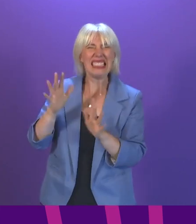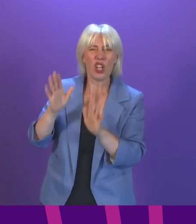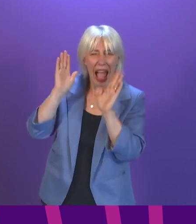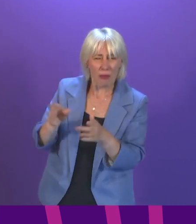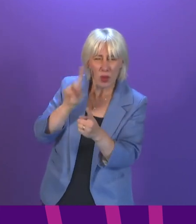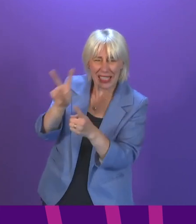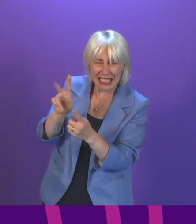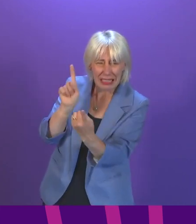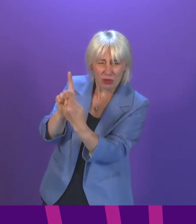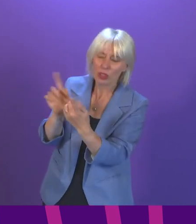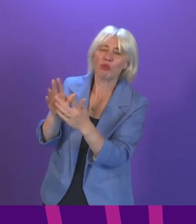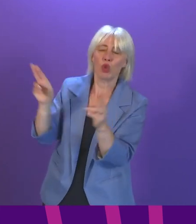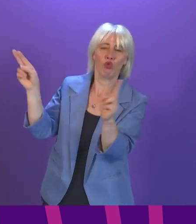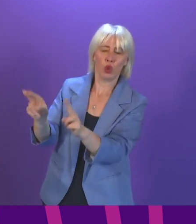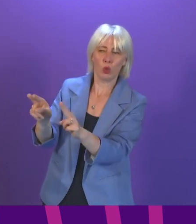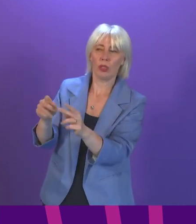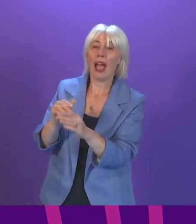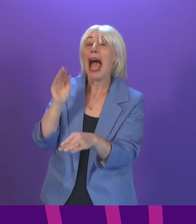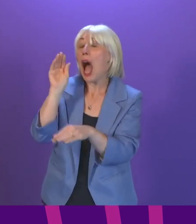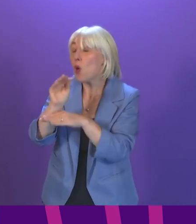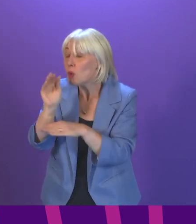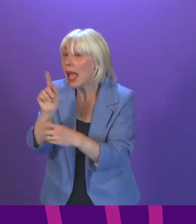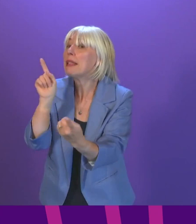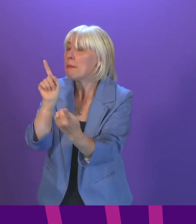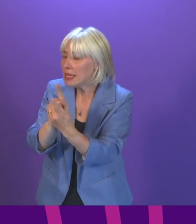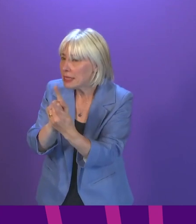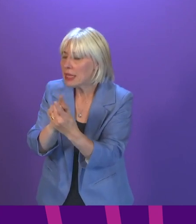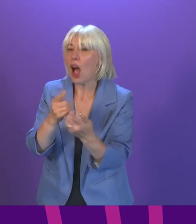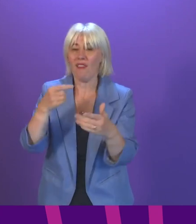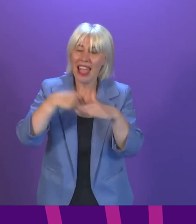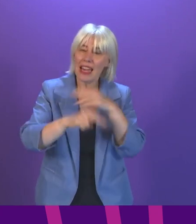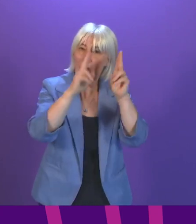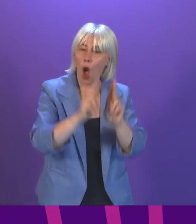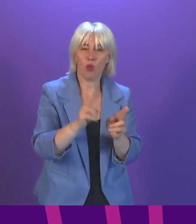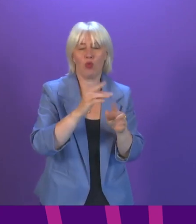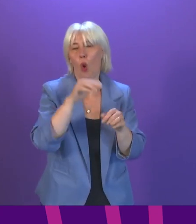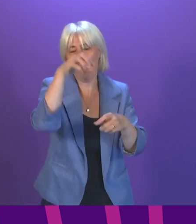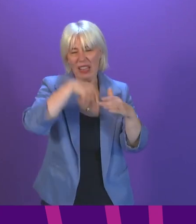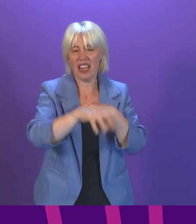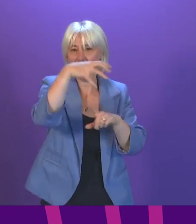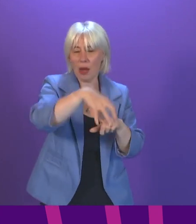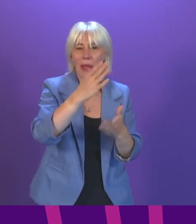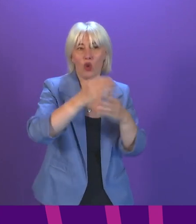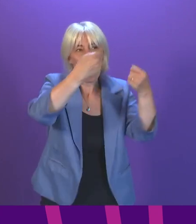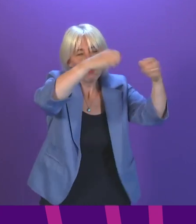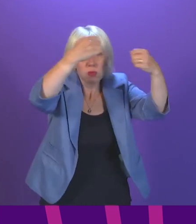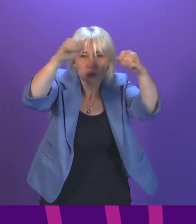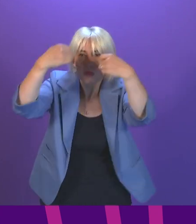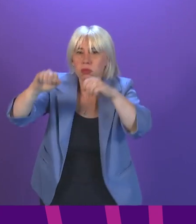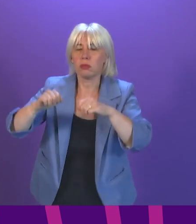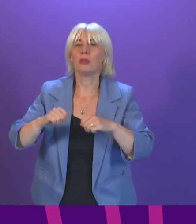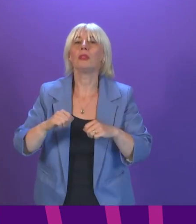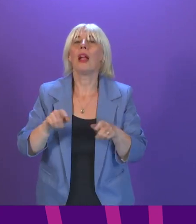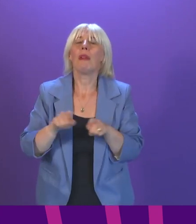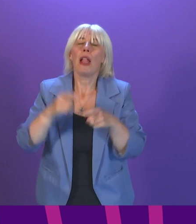necessary. Meet outdoors as much as possible. If you're indoors, open the windows. Good ventilation makes a big difference. And even though it's not the